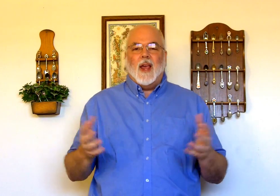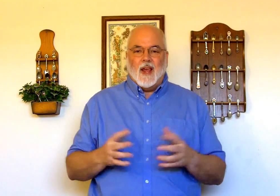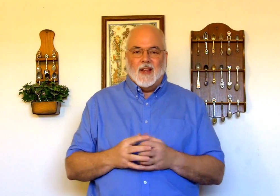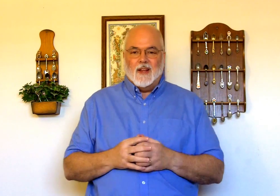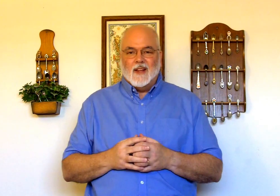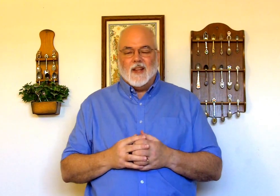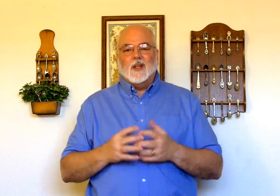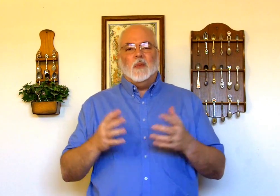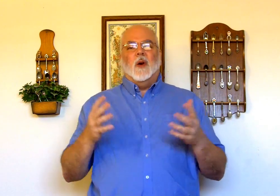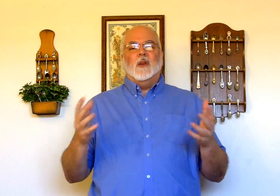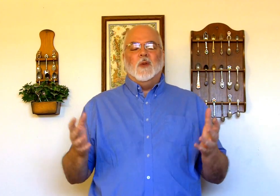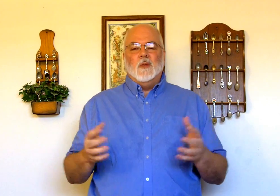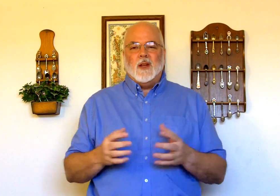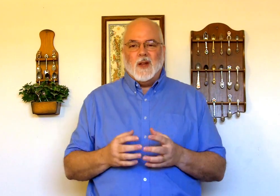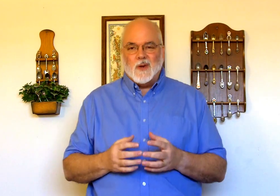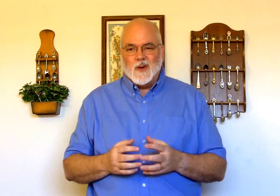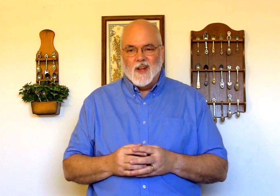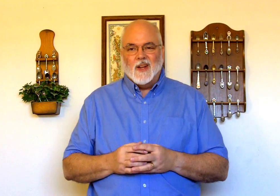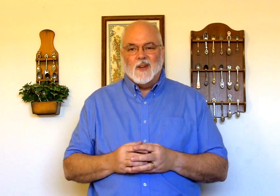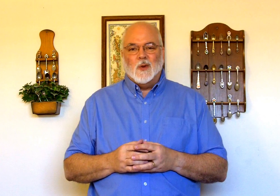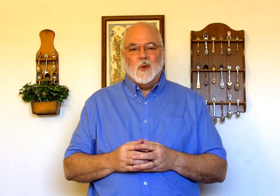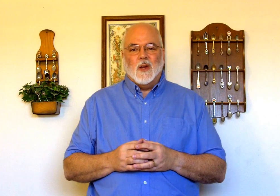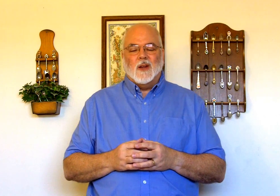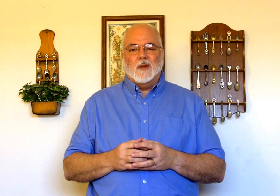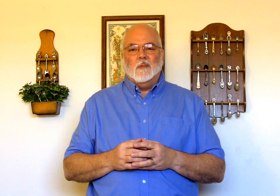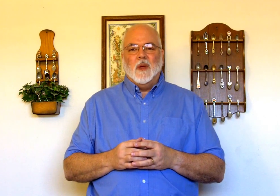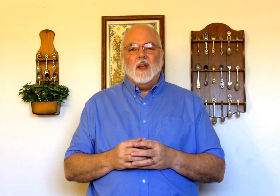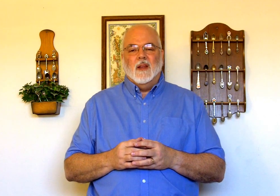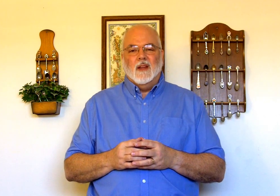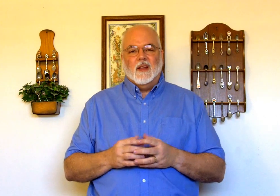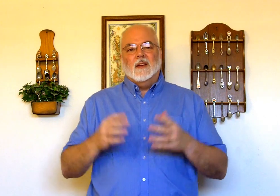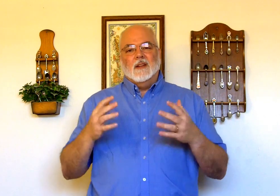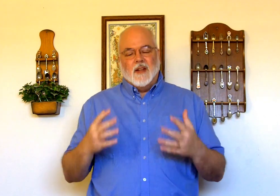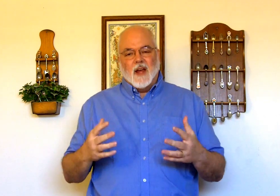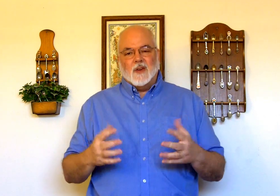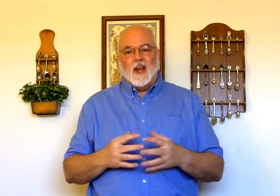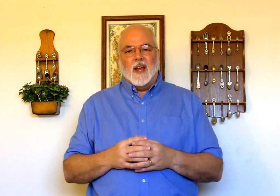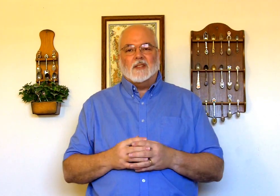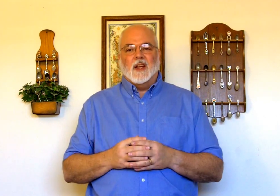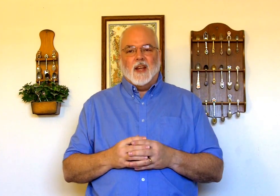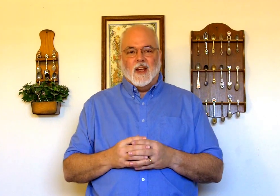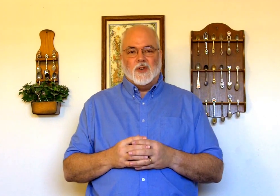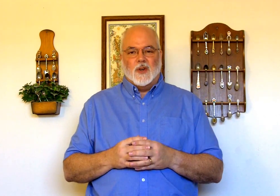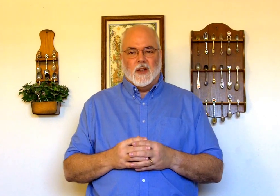that it is part of human nature to be downcast occasionally.